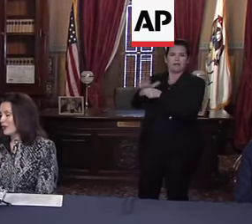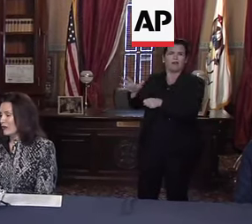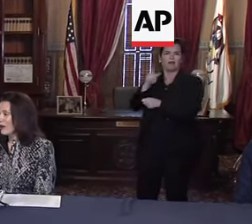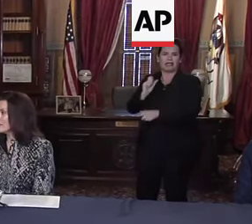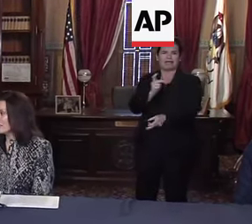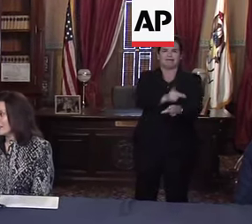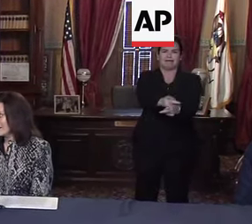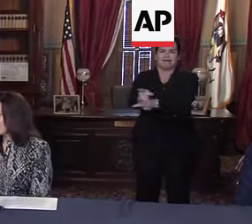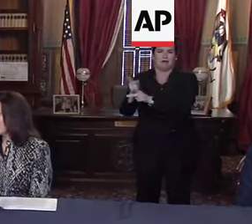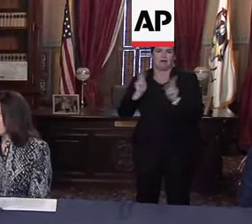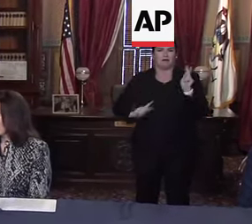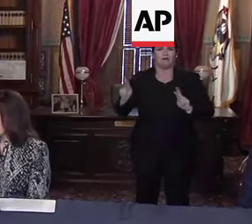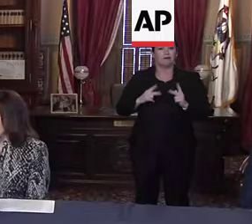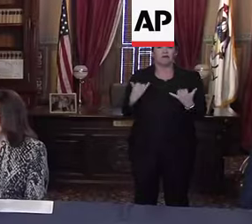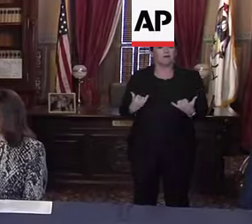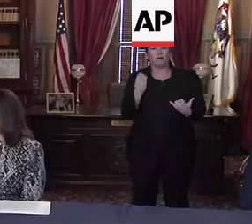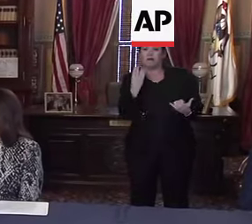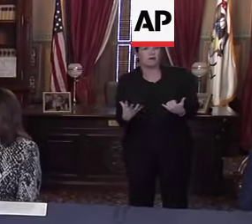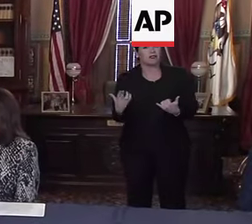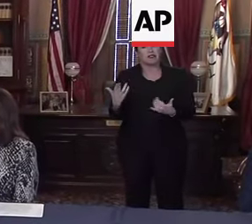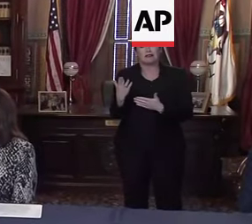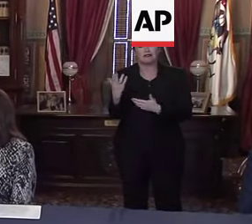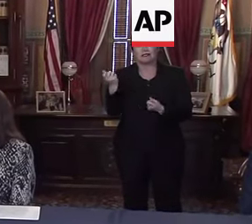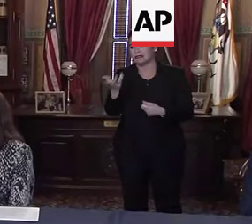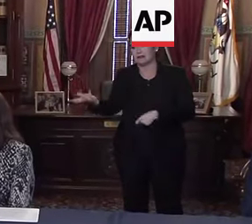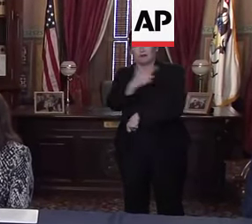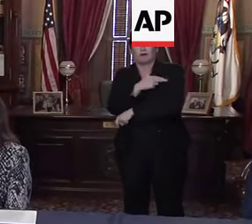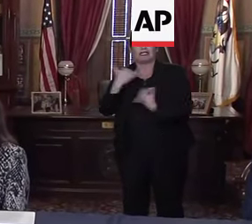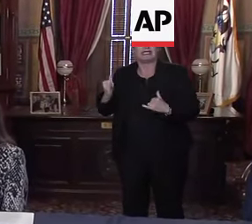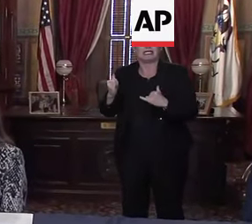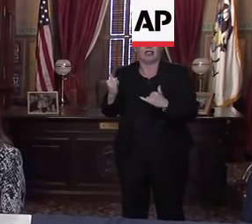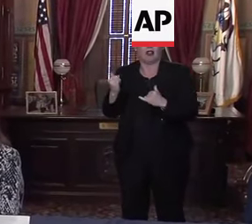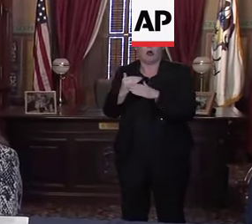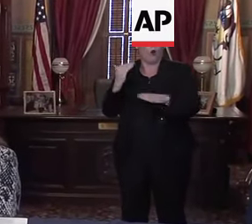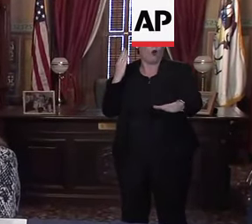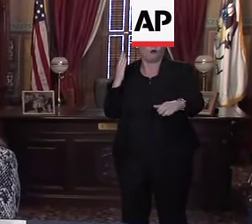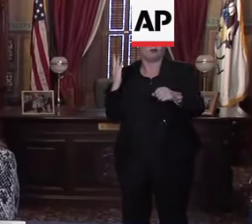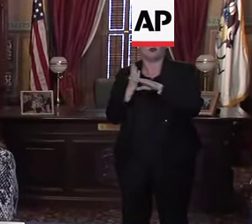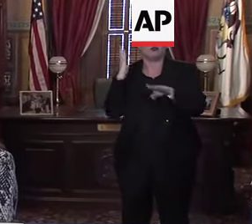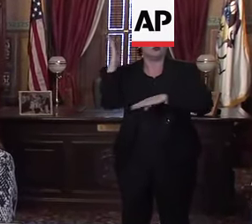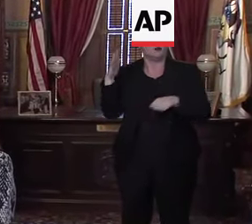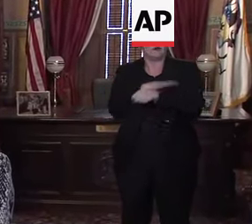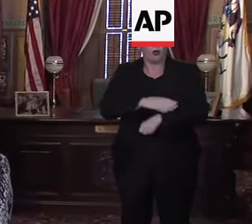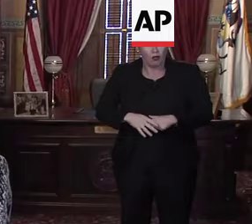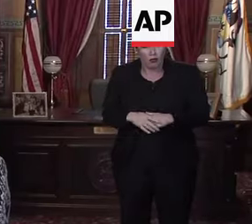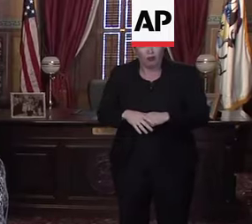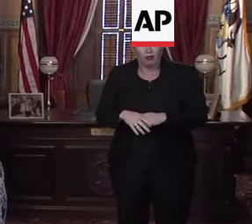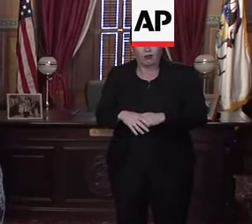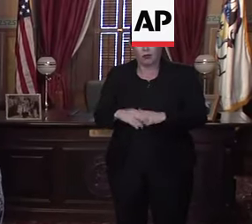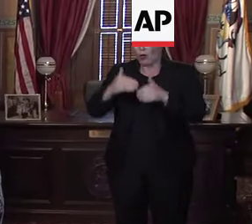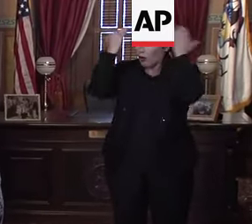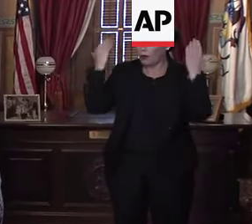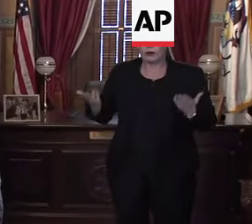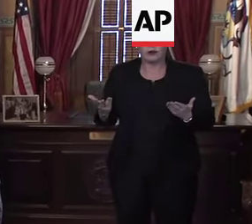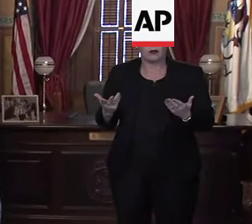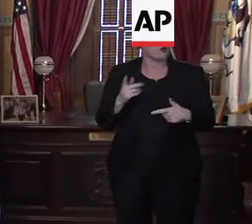there. Right now, we still have hospitals that are over capacity. We, you know, we've got to be able to manage what we are confronting. We have